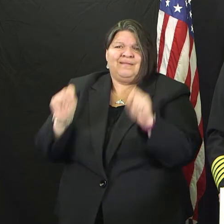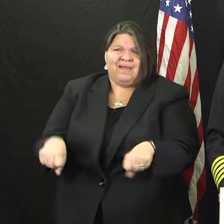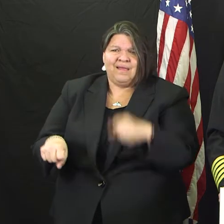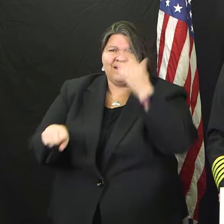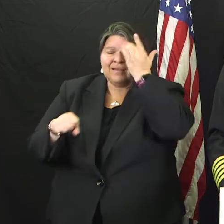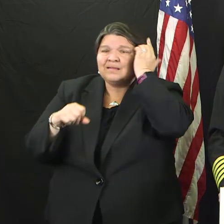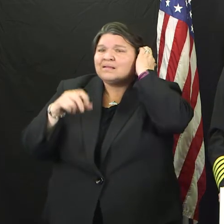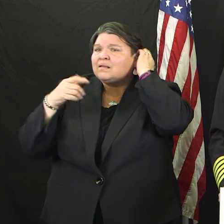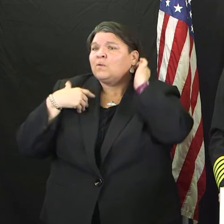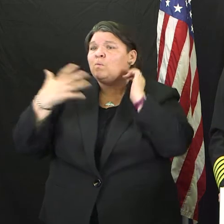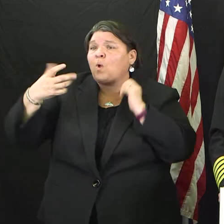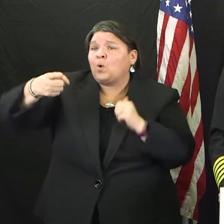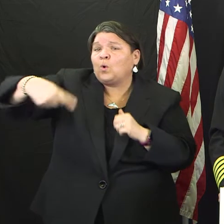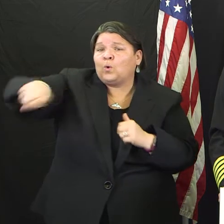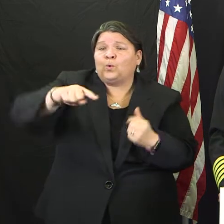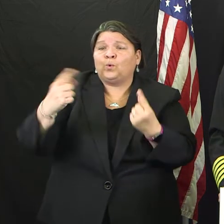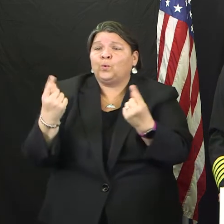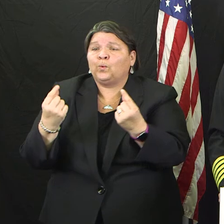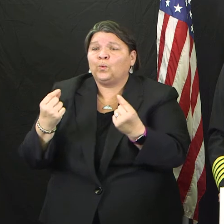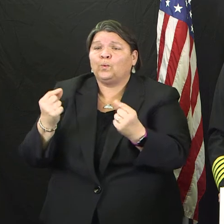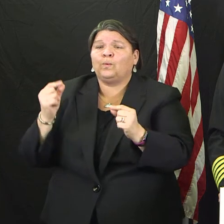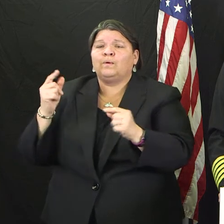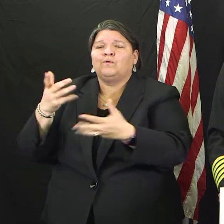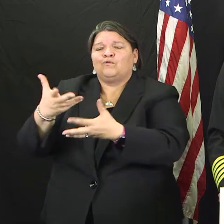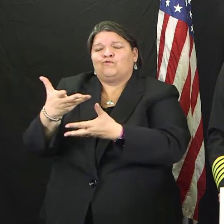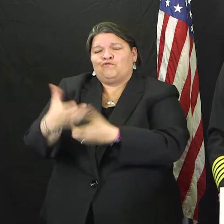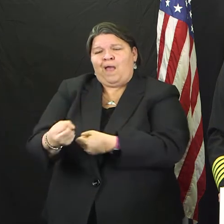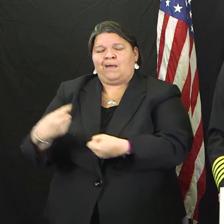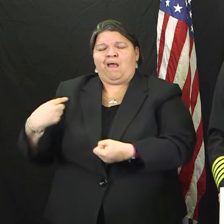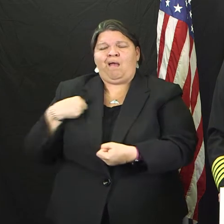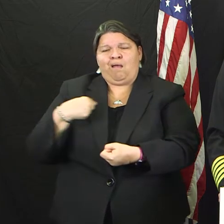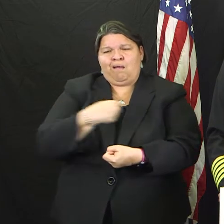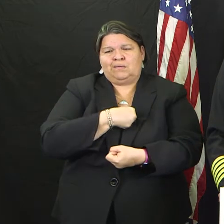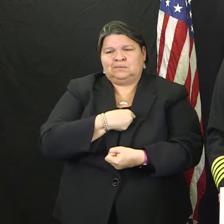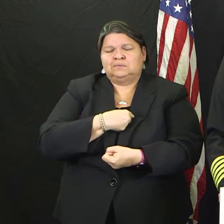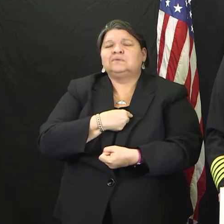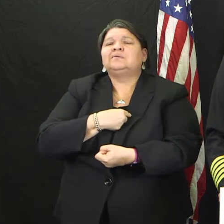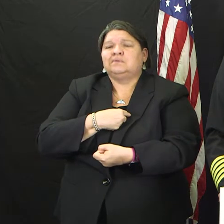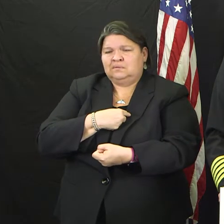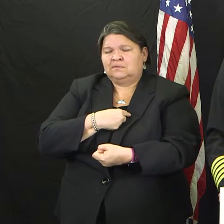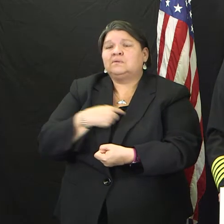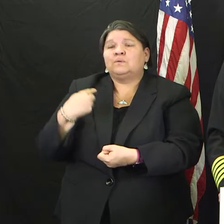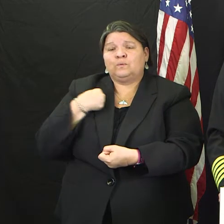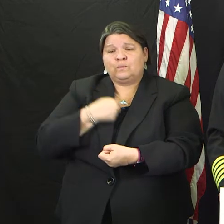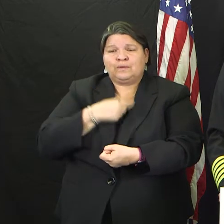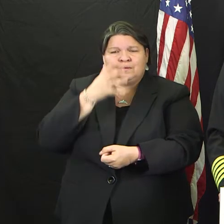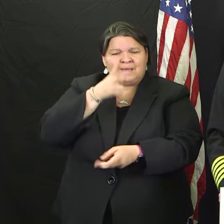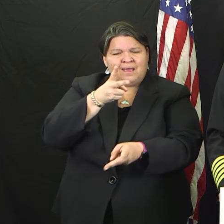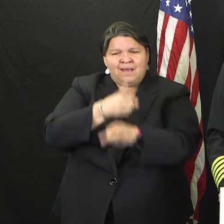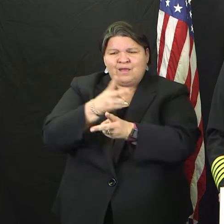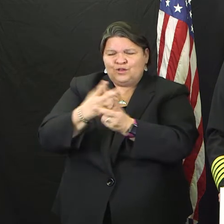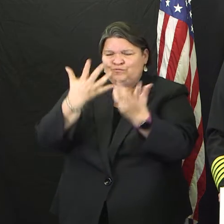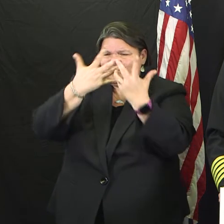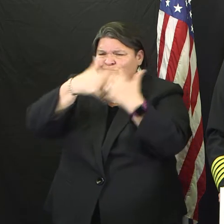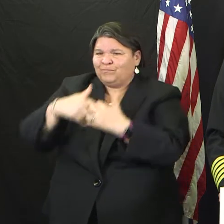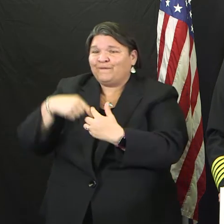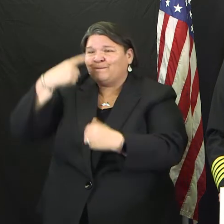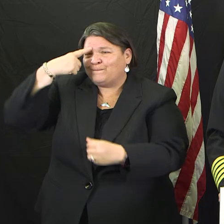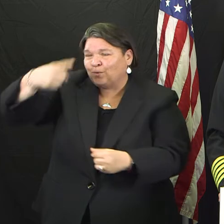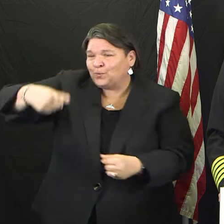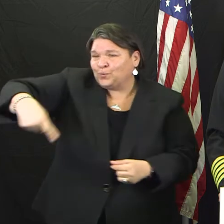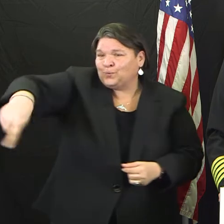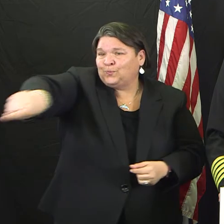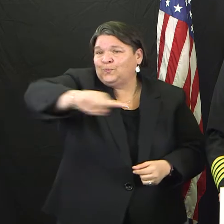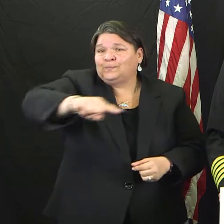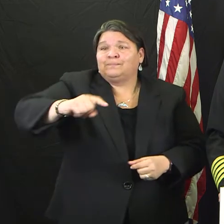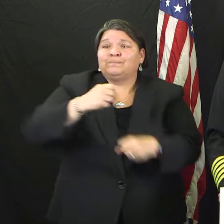that we are working to keep our members safe and to keep them in the game to provide services to you and